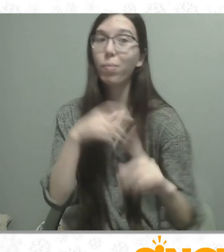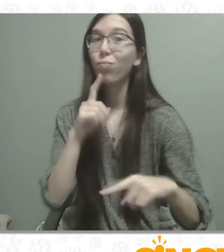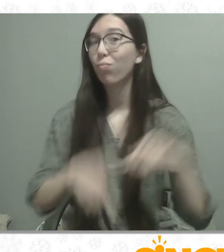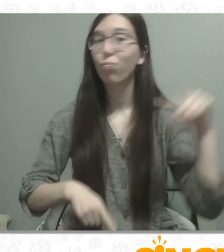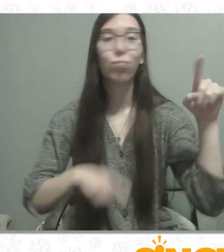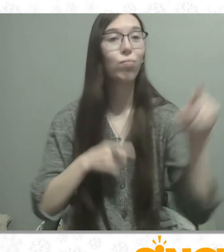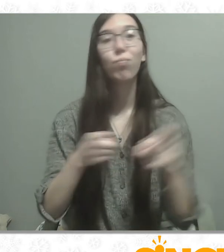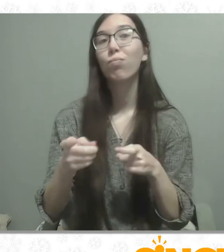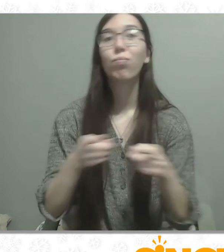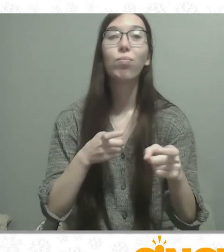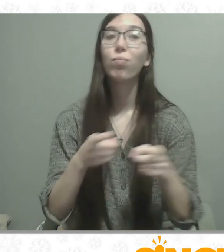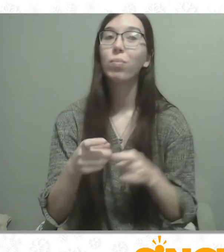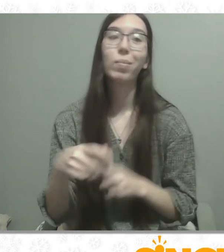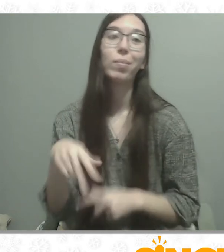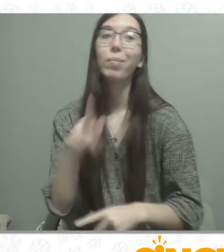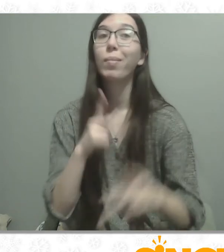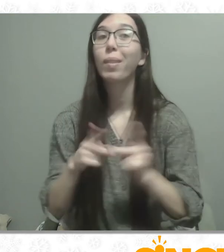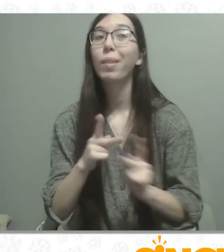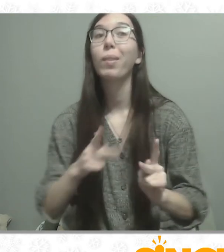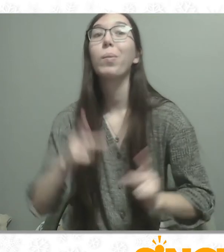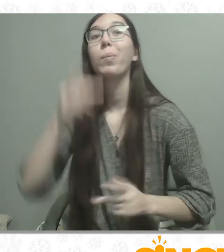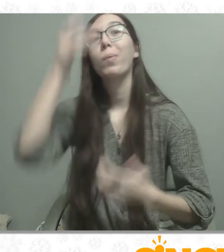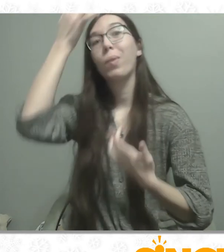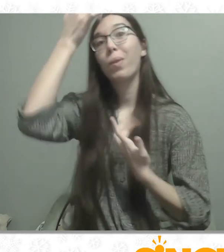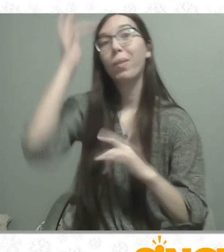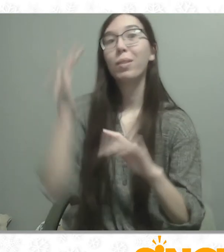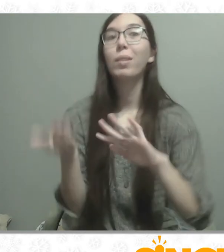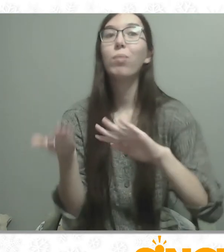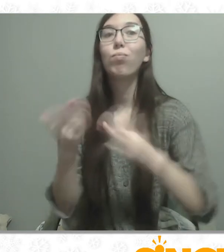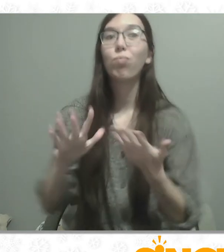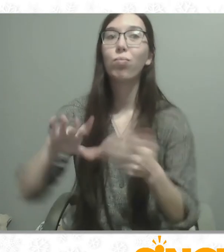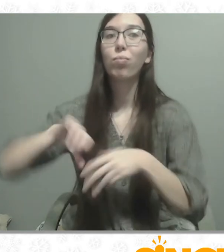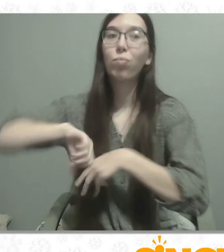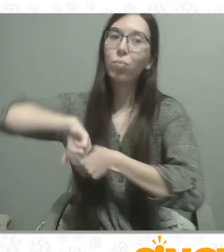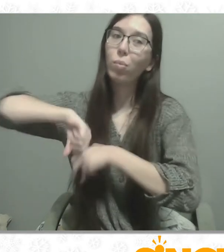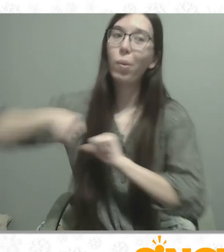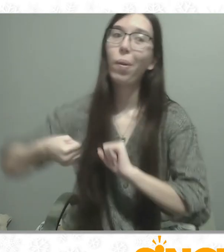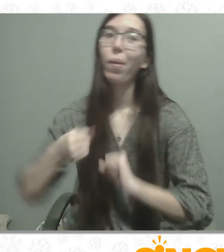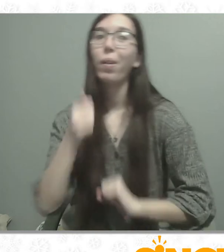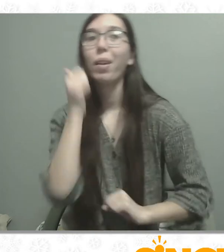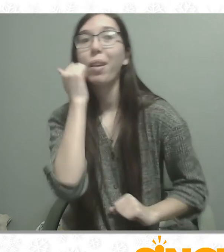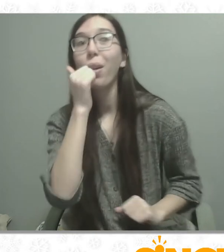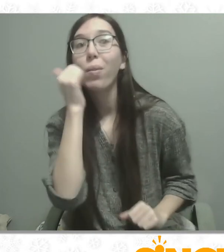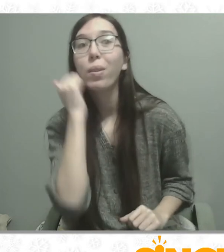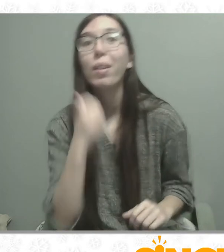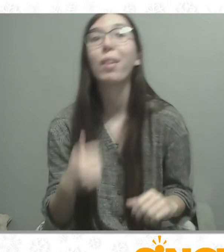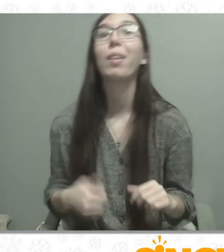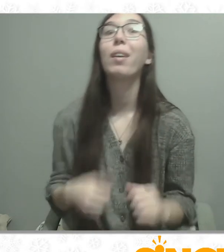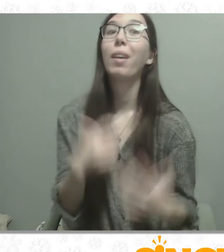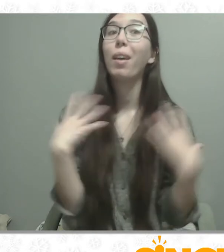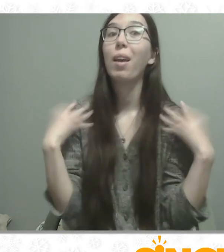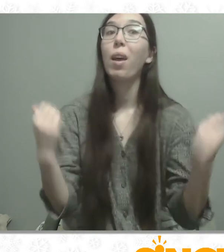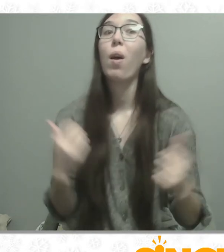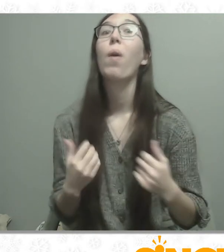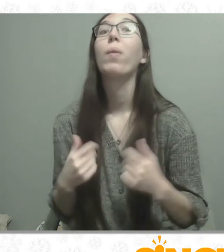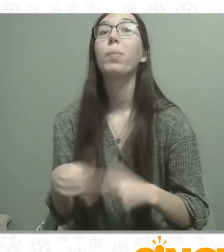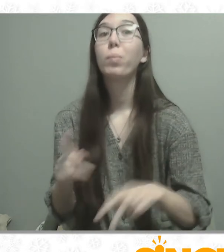Has caused much sickness, death, and grief, with new